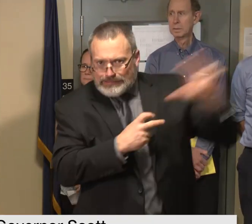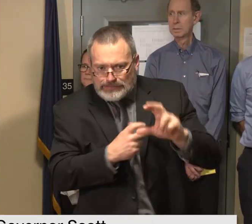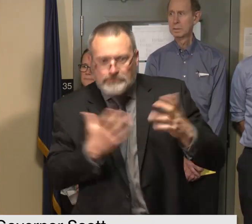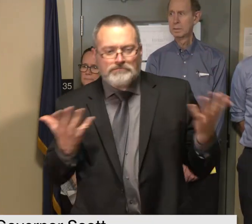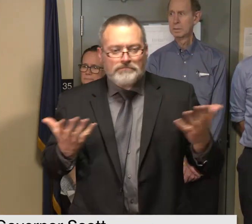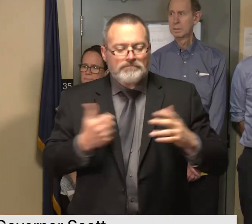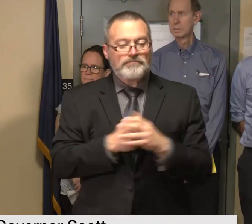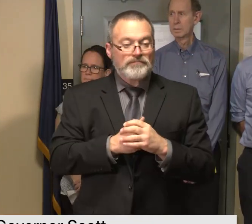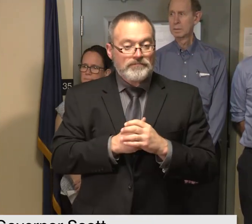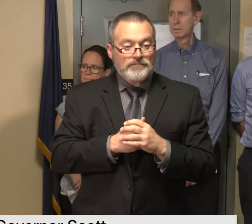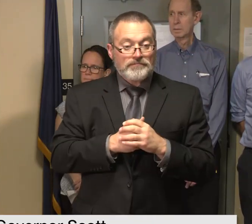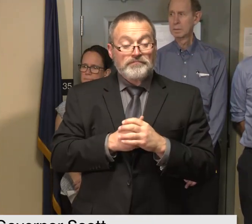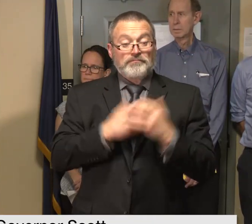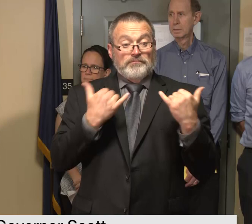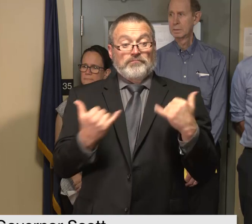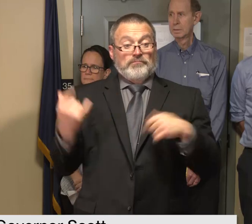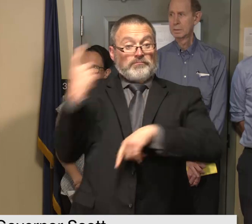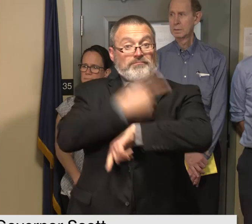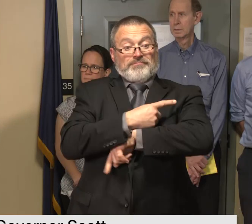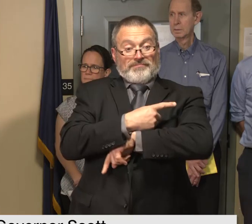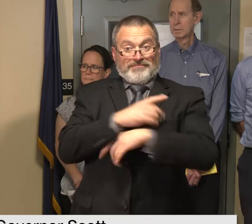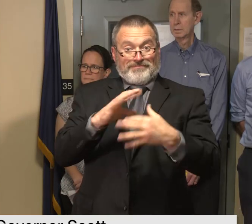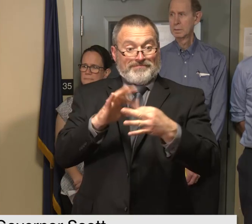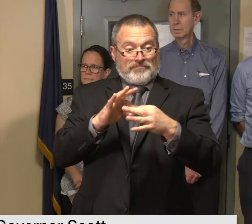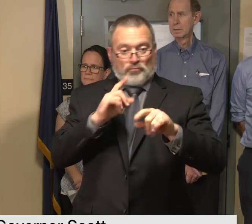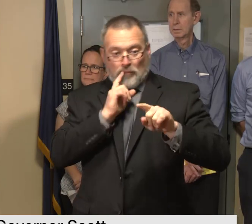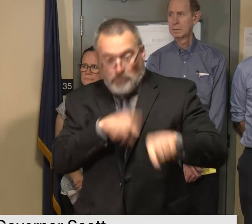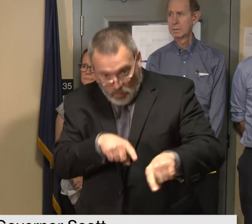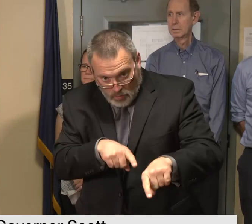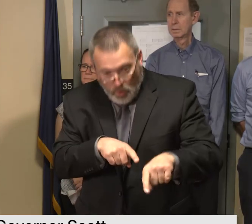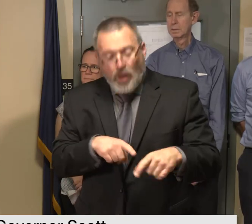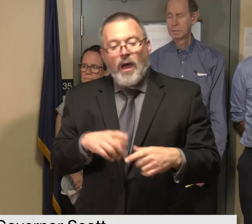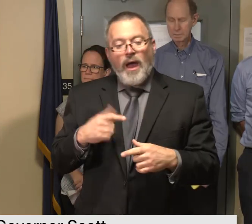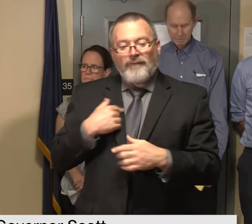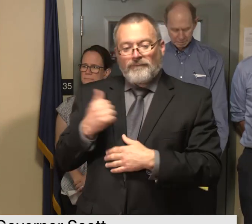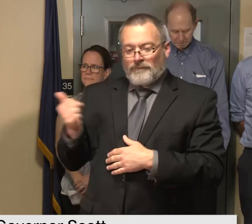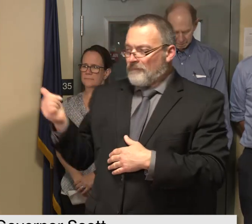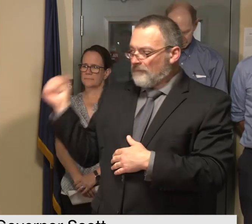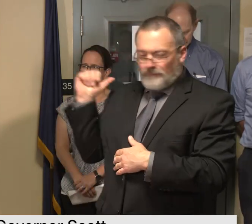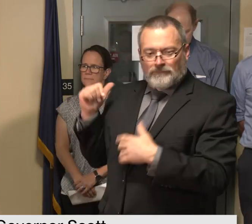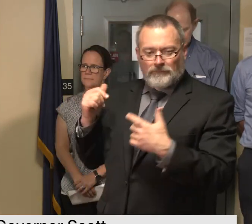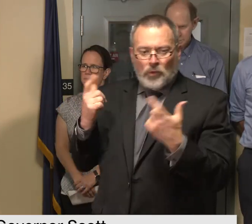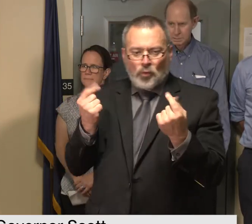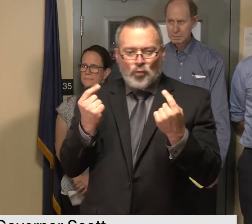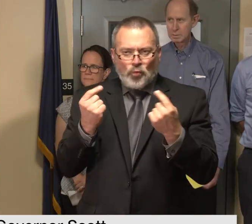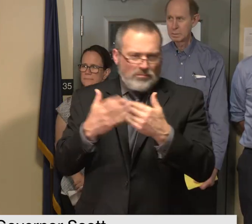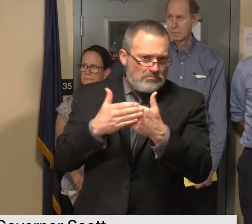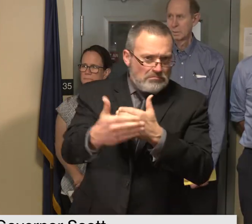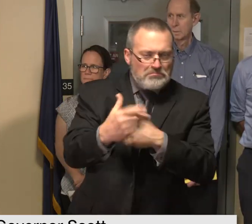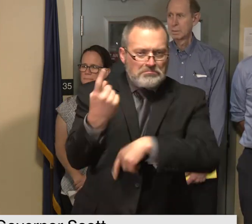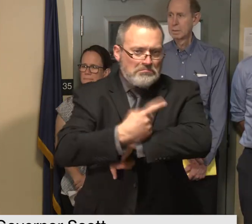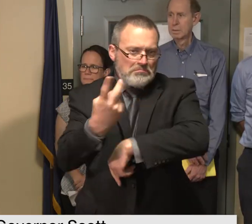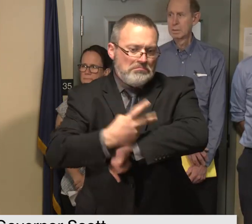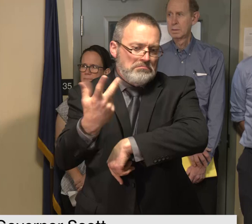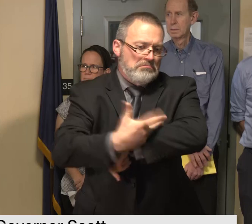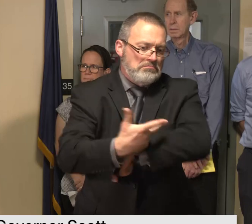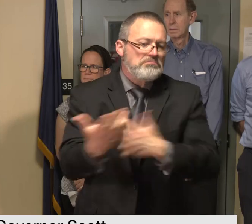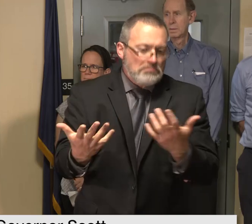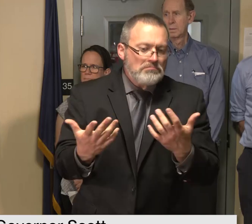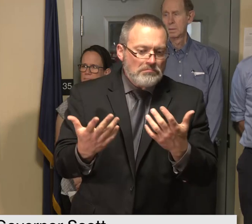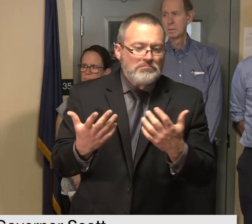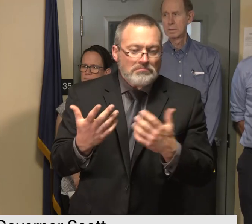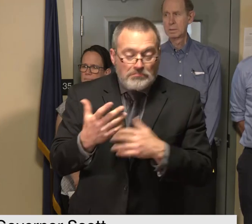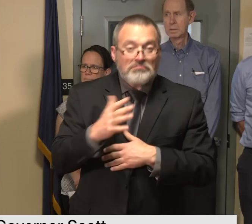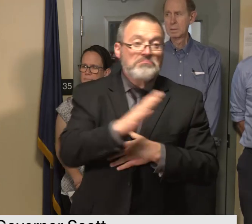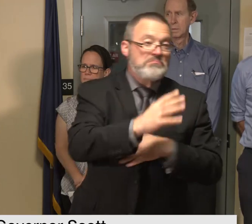the things Vermonters can do and should be doing over the next few days to get their homes businesses and